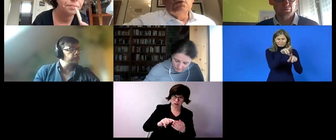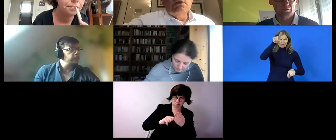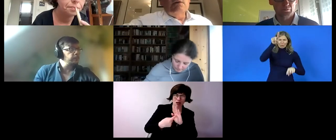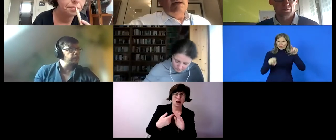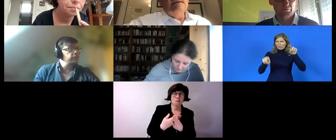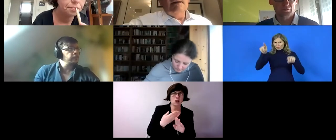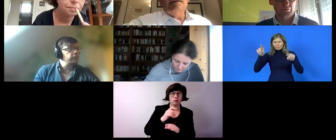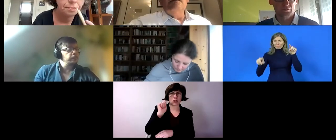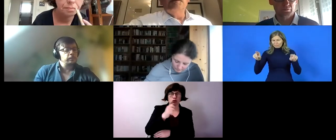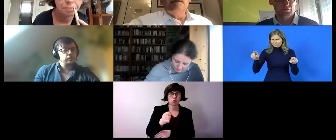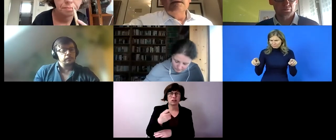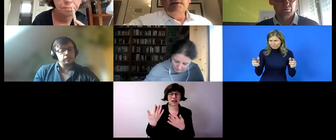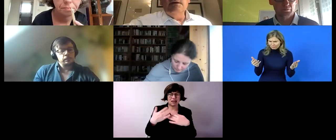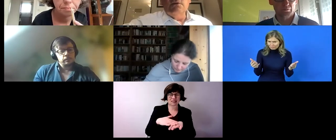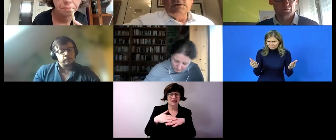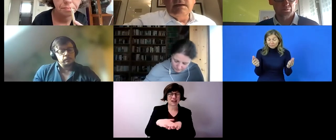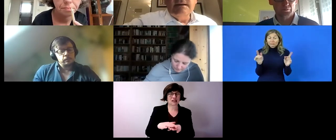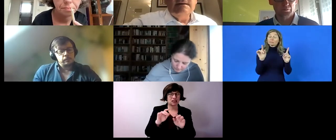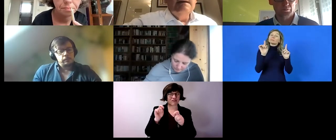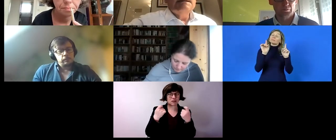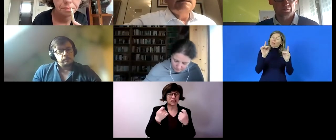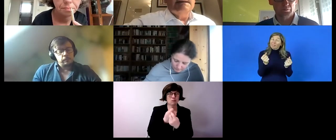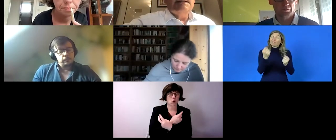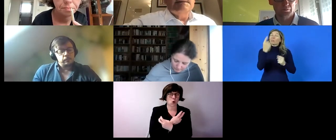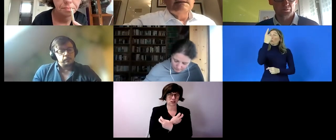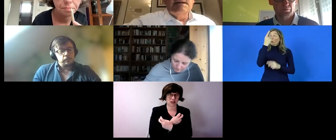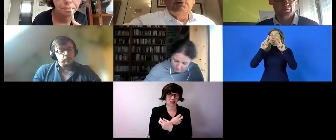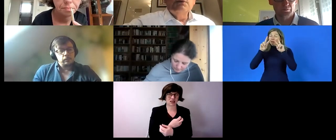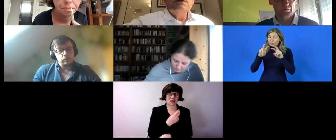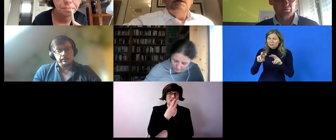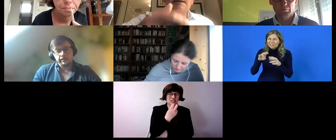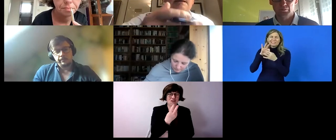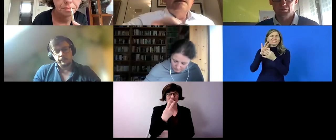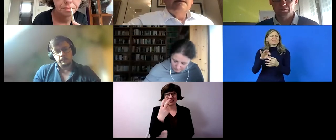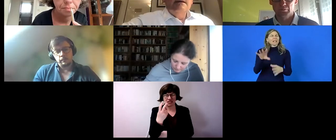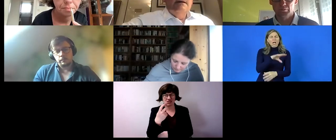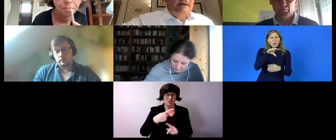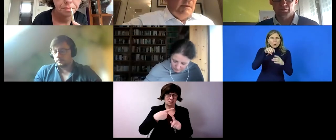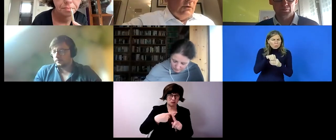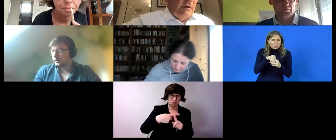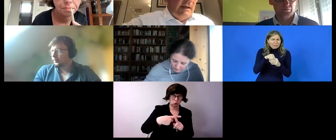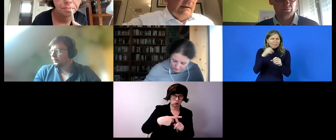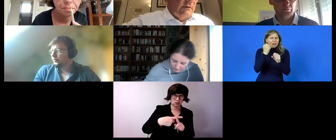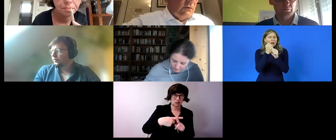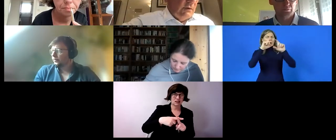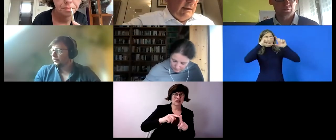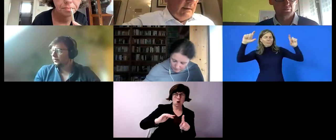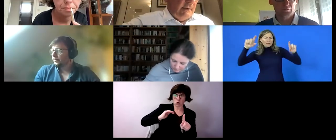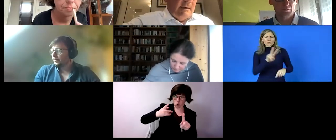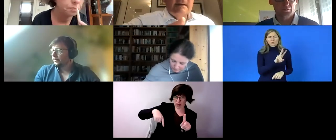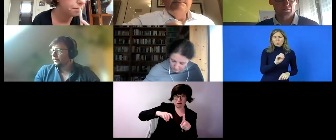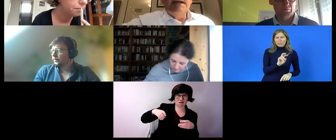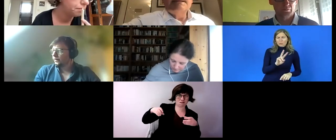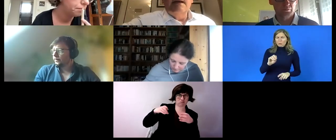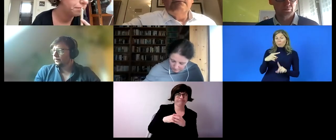are undertaken again there's one on inclusive inclusive companies 2020 plus that